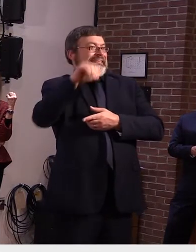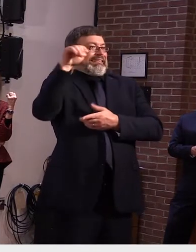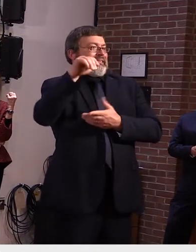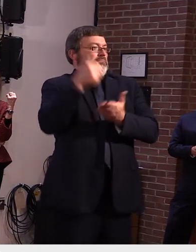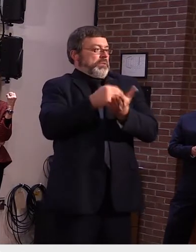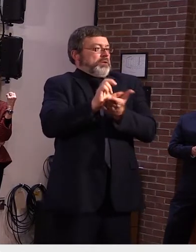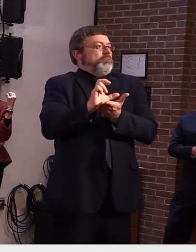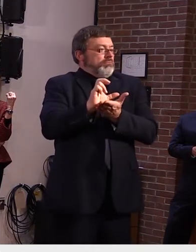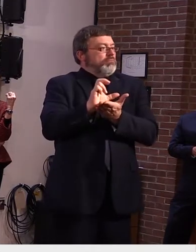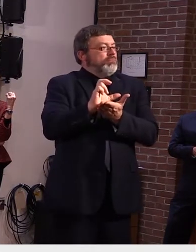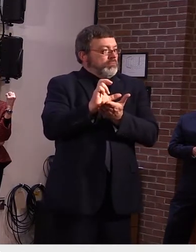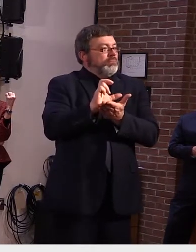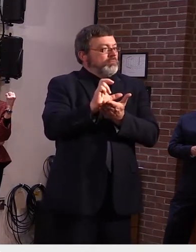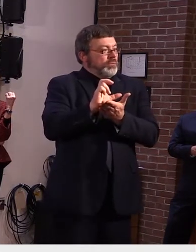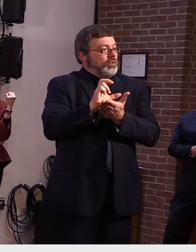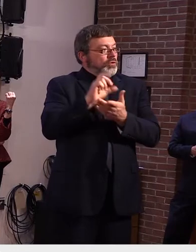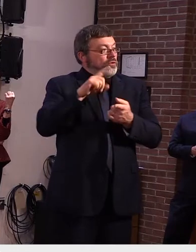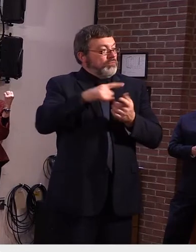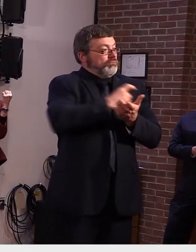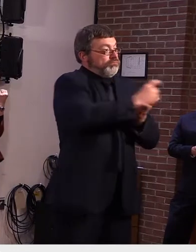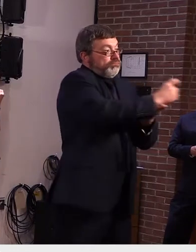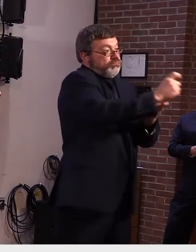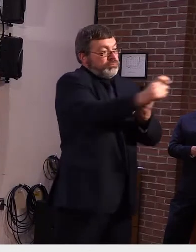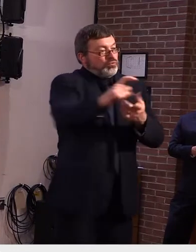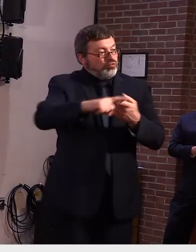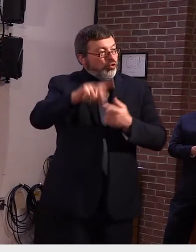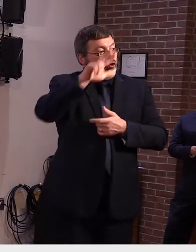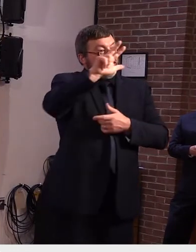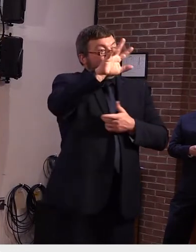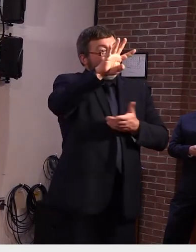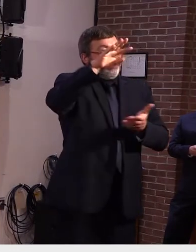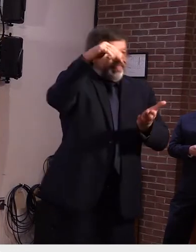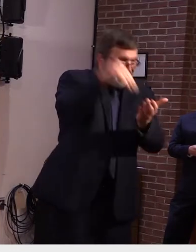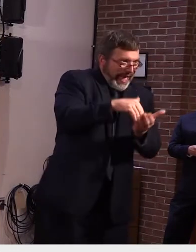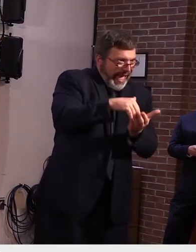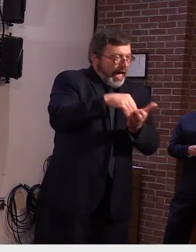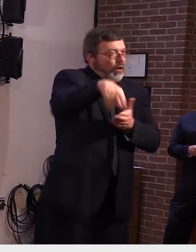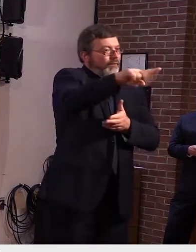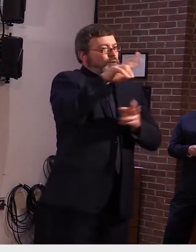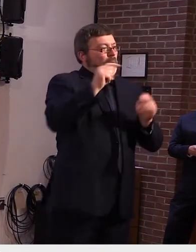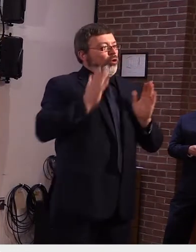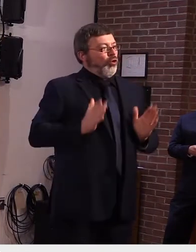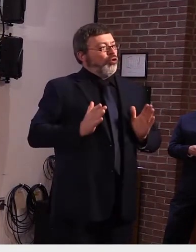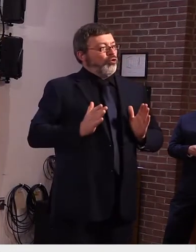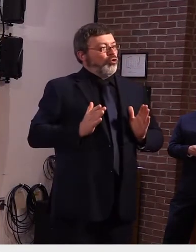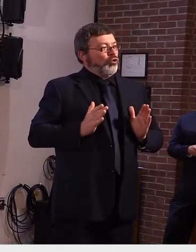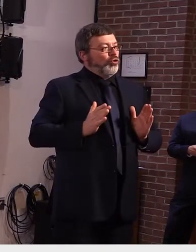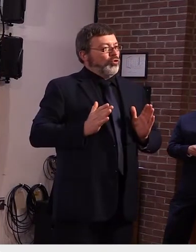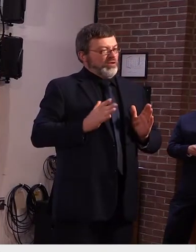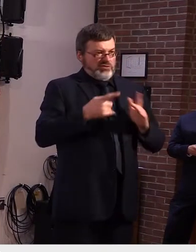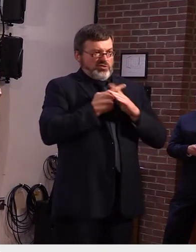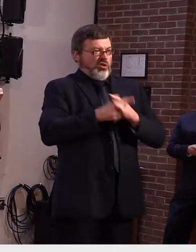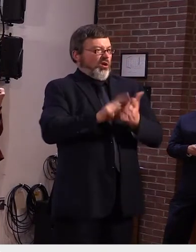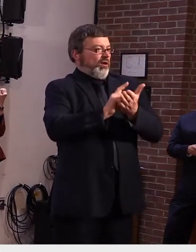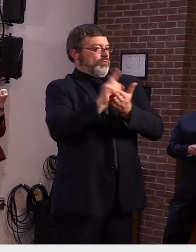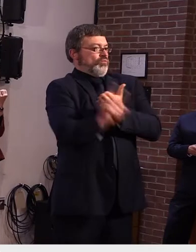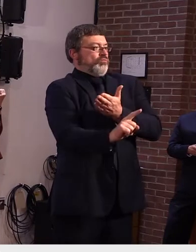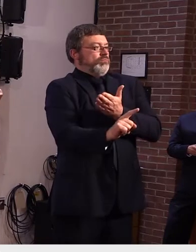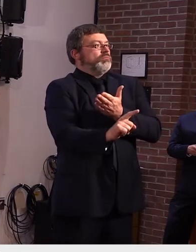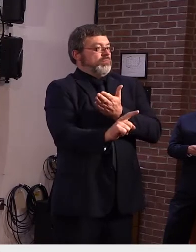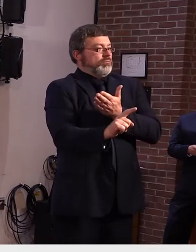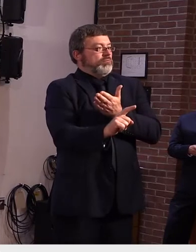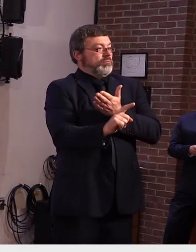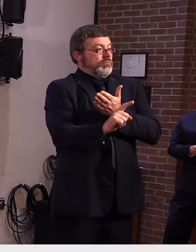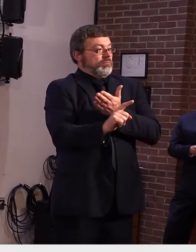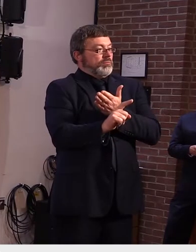500 claimants uh the first part of next week we were doing some data validation on the certification